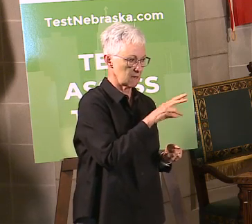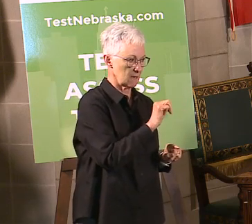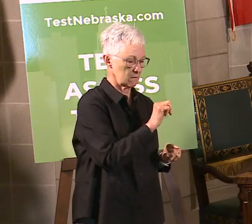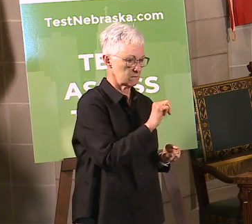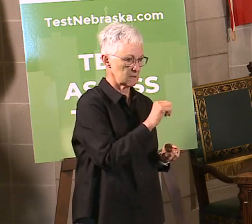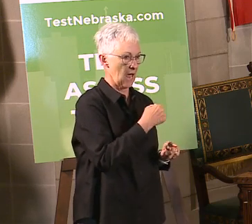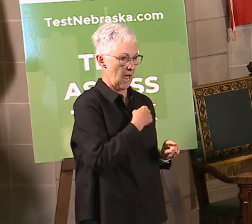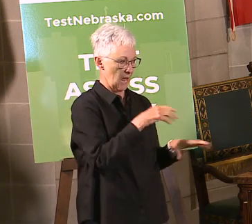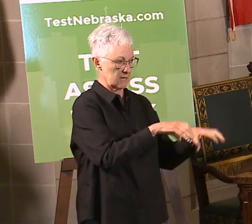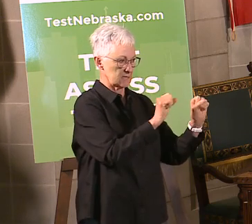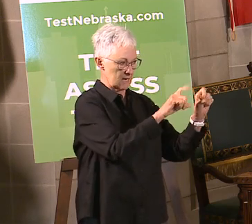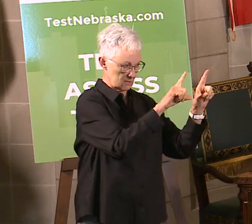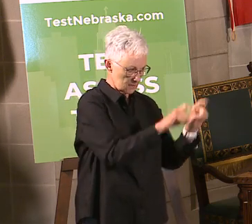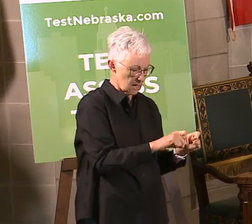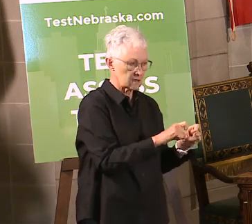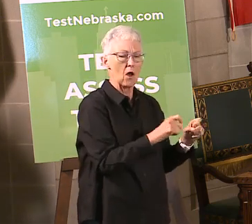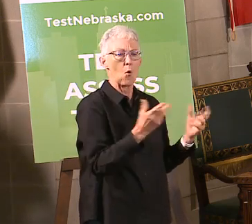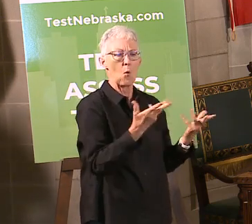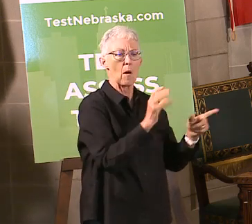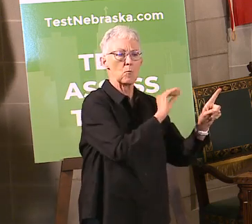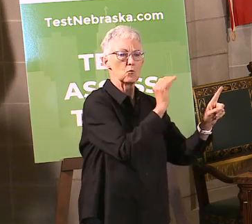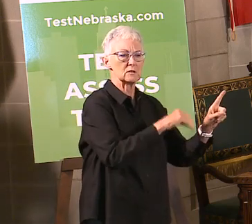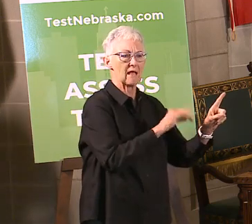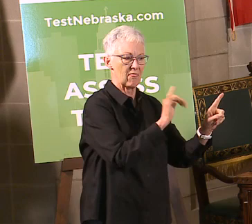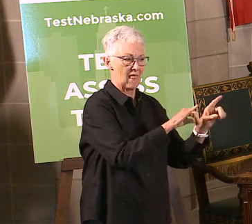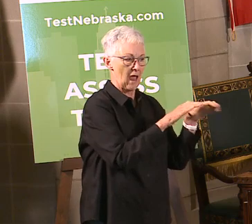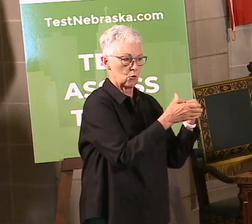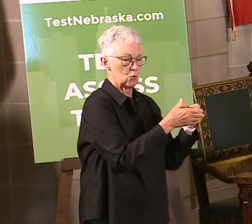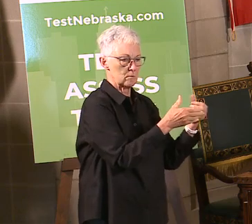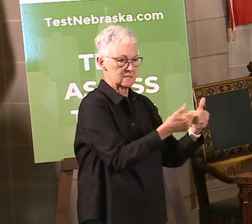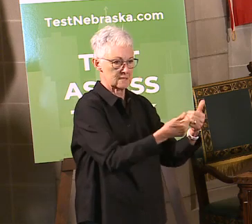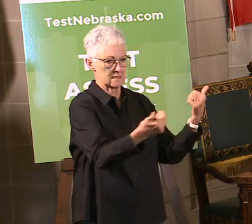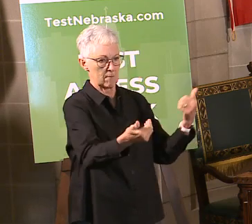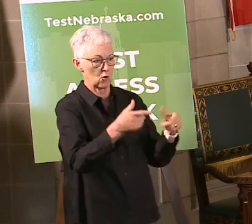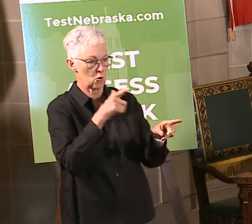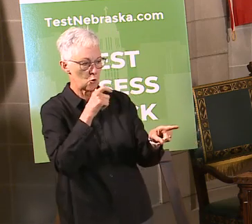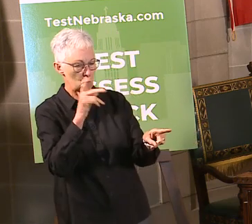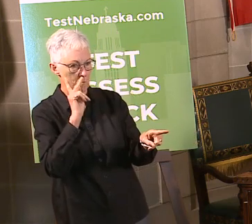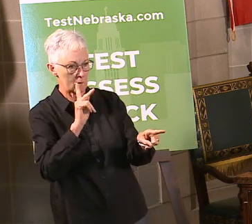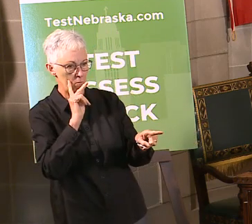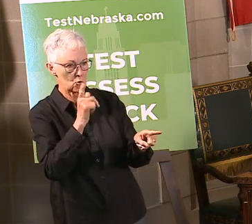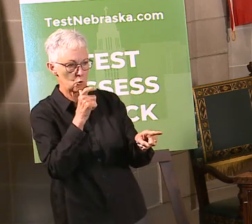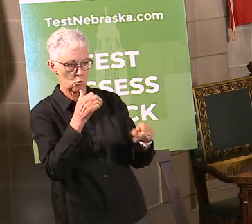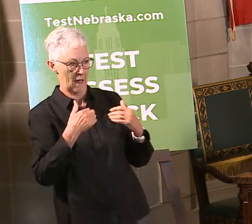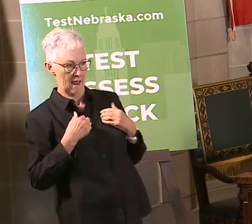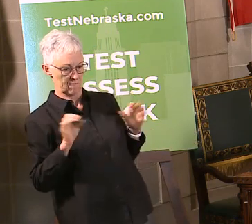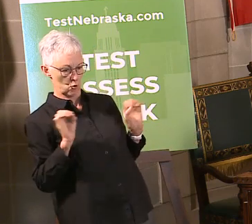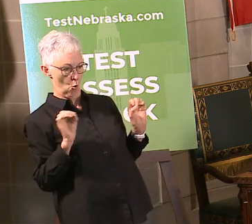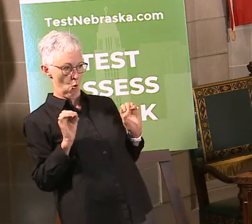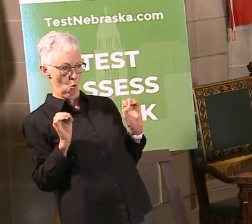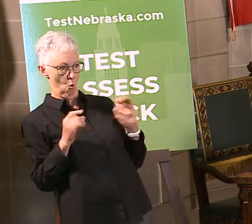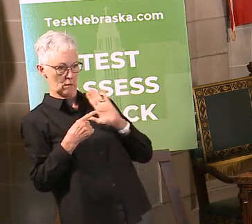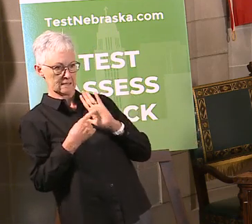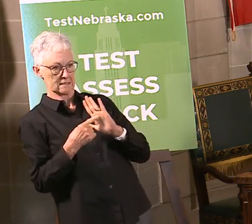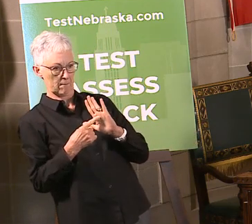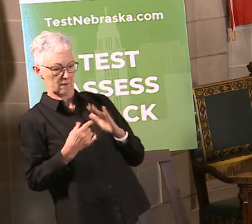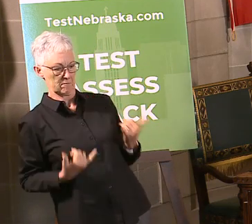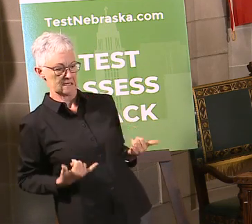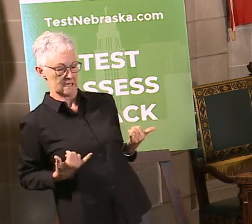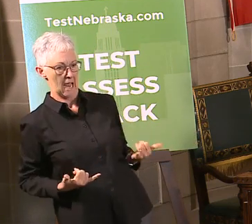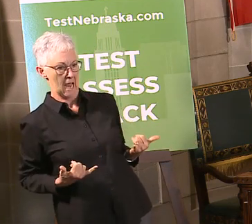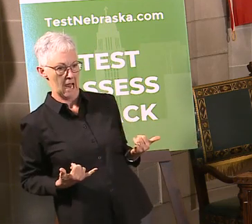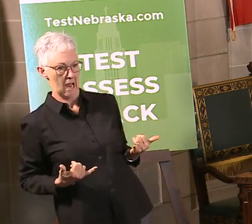was, but you also asked for people being symptomatic, and we test those people, too. So can we get a breakout between those two? We'll have to dig into that.